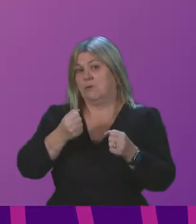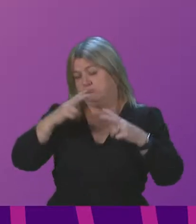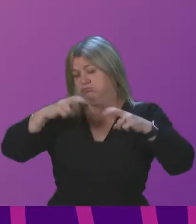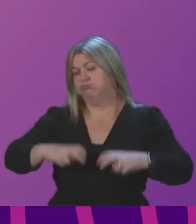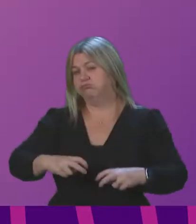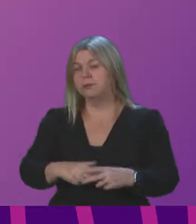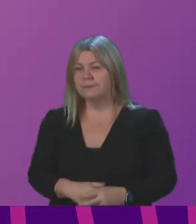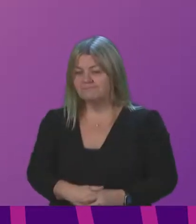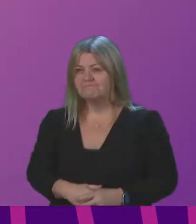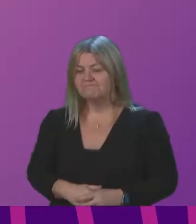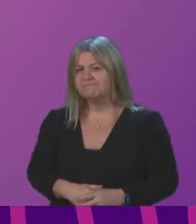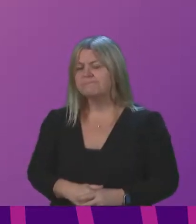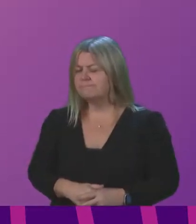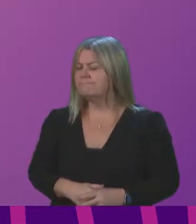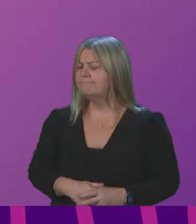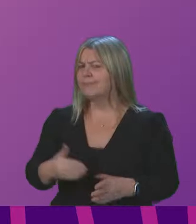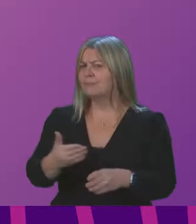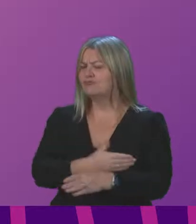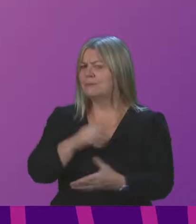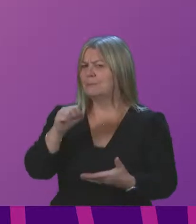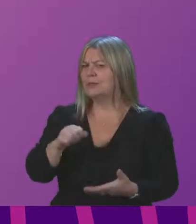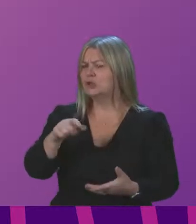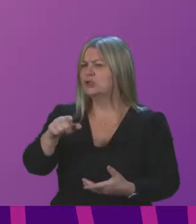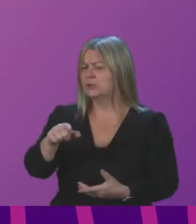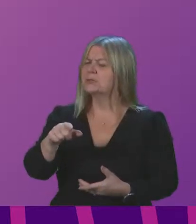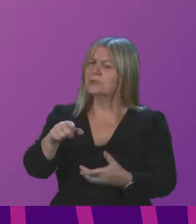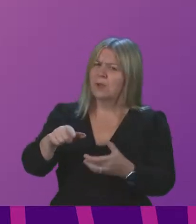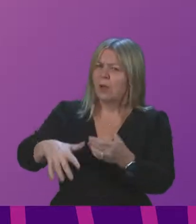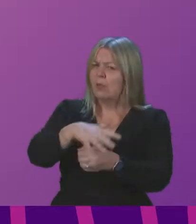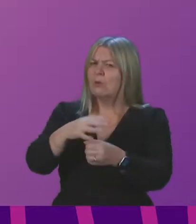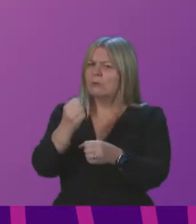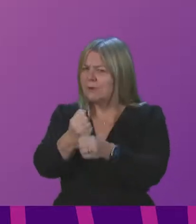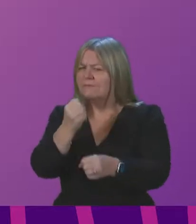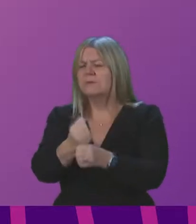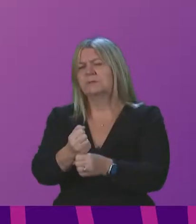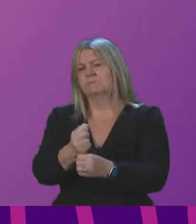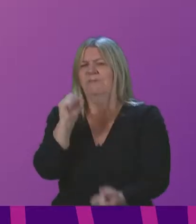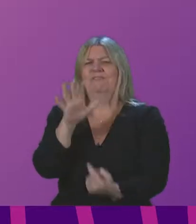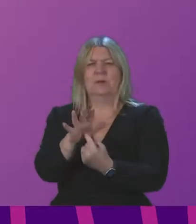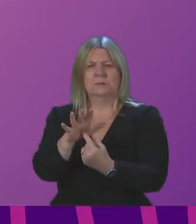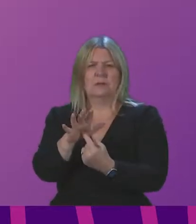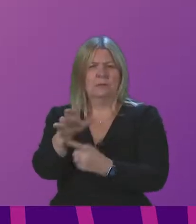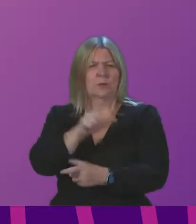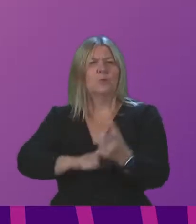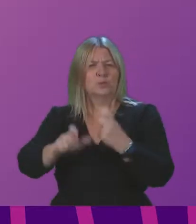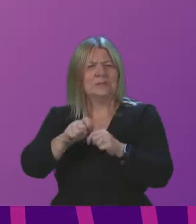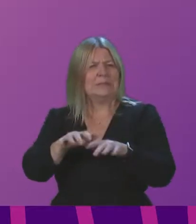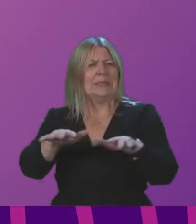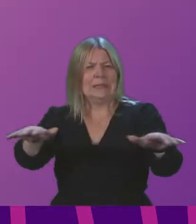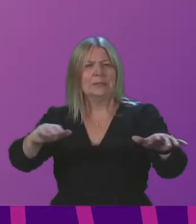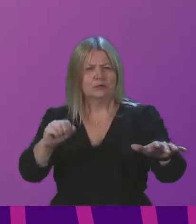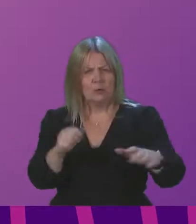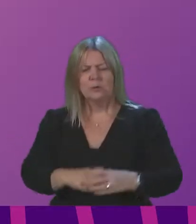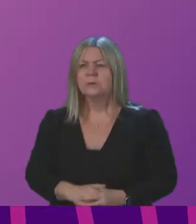pandemic emphasized just how critical local authorities are to the communities they serve. Through the dedication and hard work